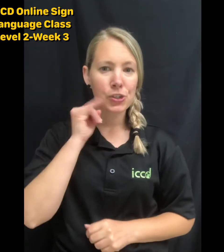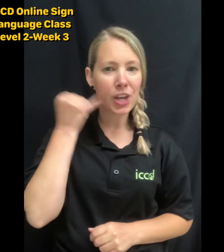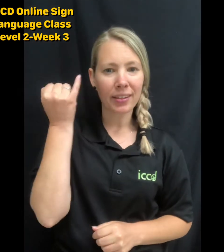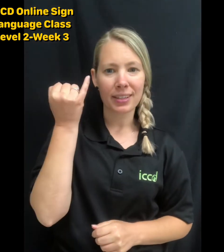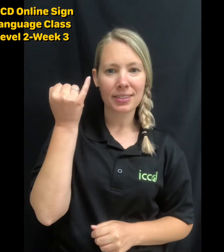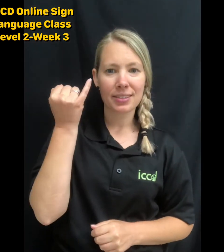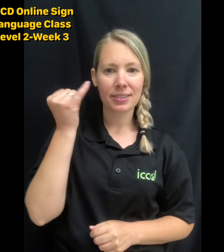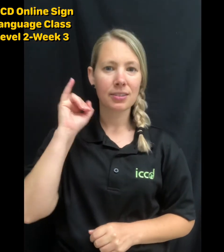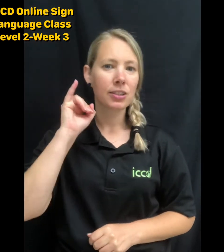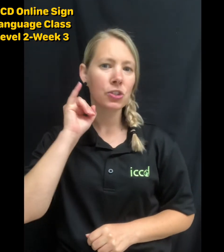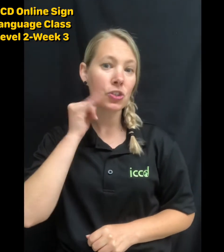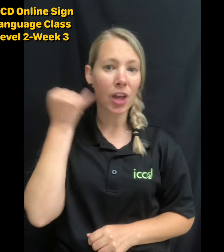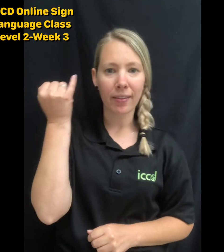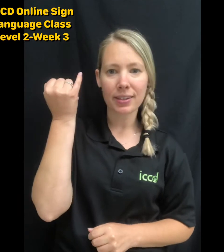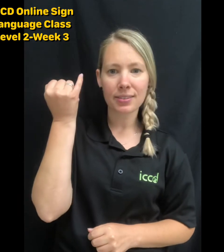Jealous. Jealous. Yes.